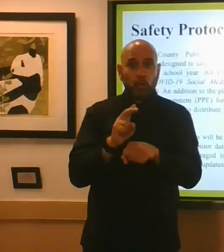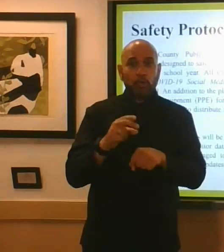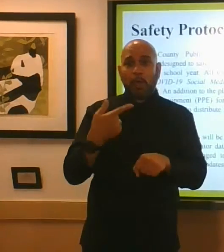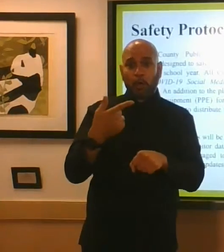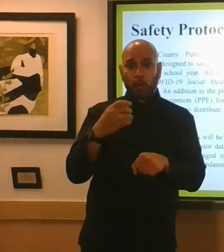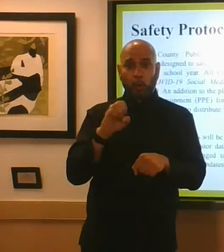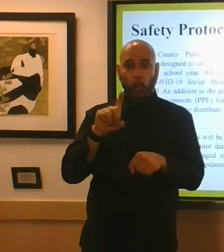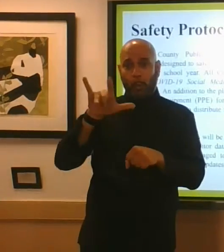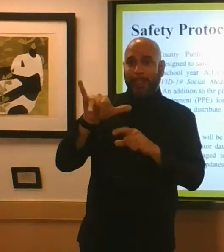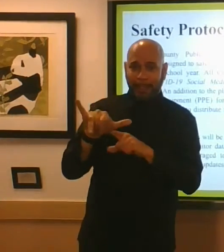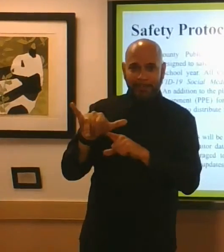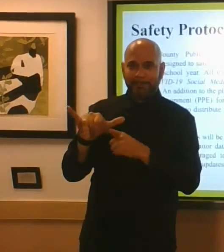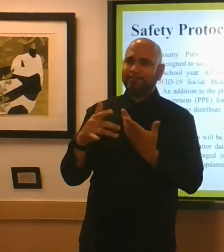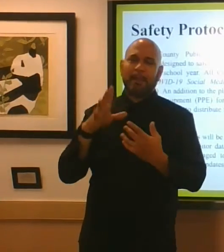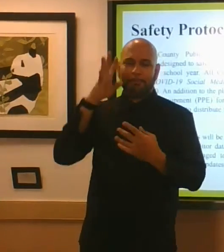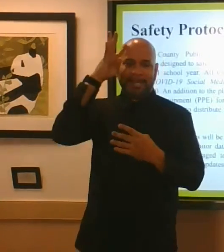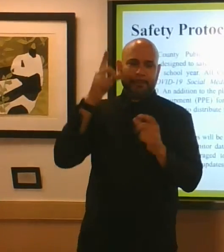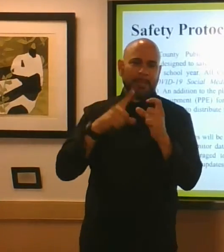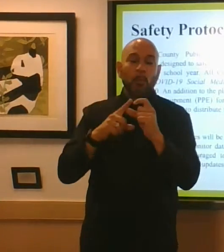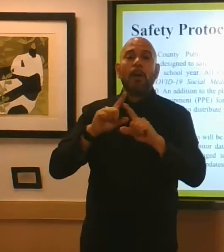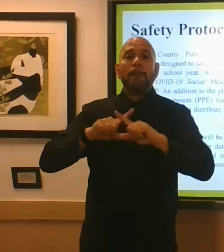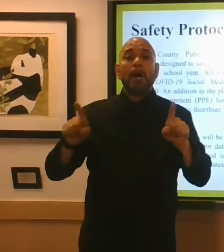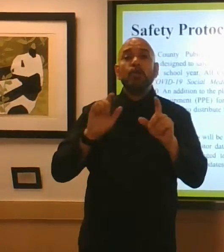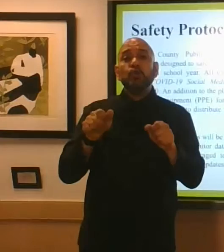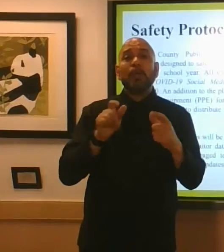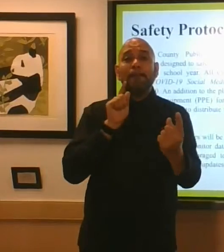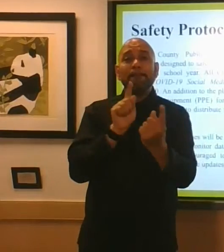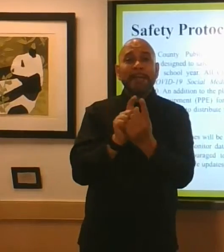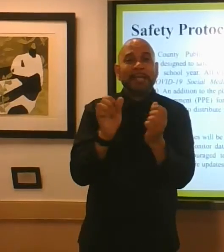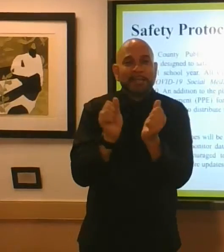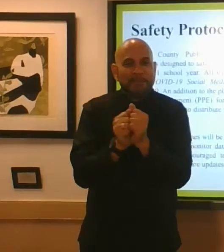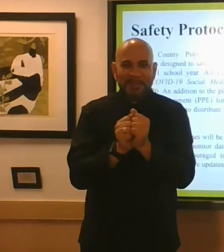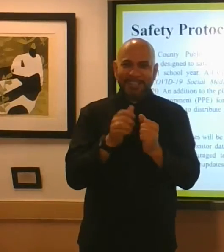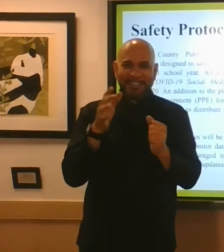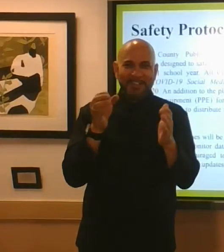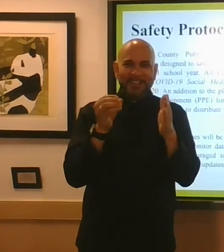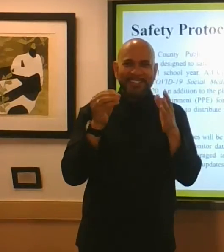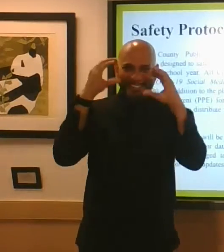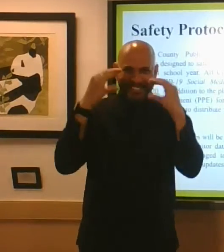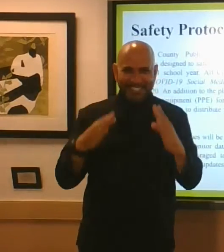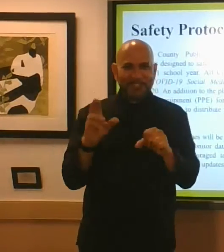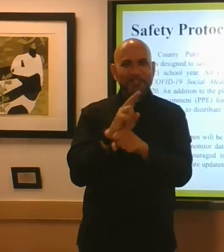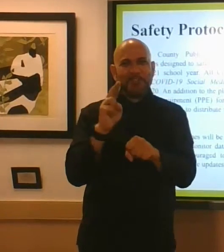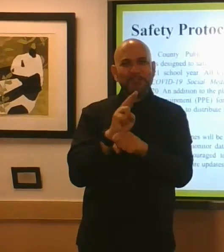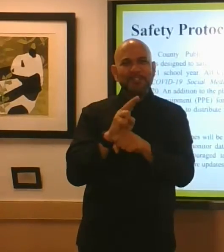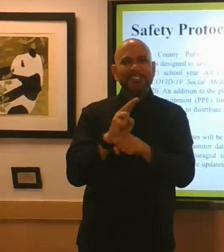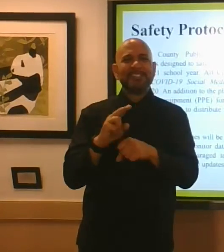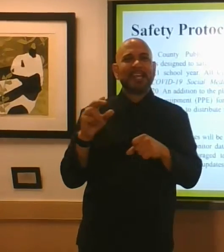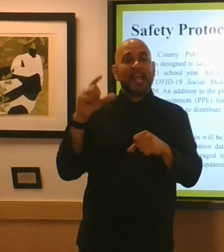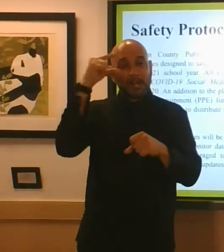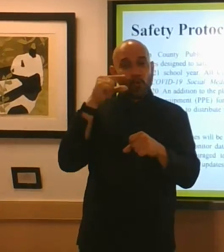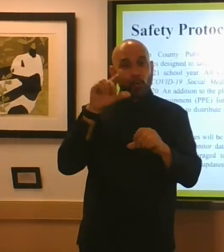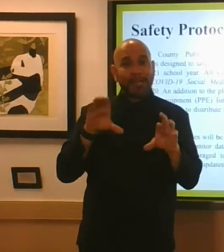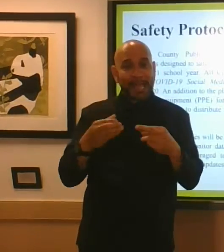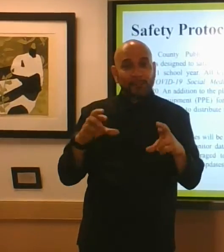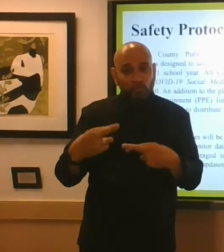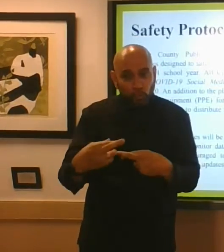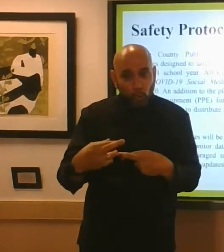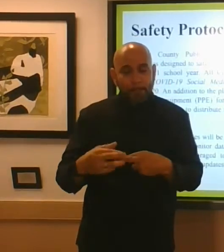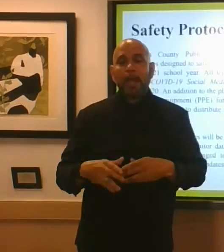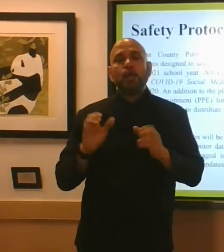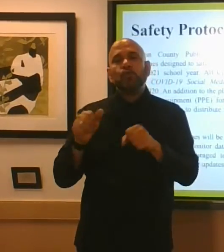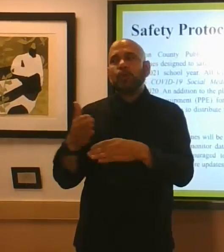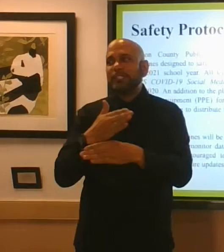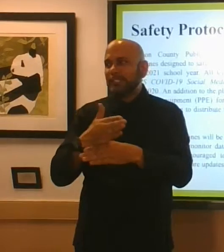googling i just made that word up but you can meet with your teachers using google classroom teachers can set up appointments virtually you can share